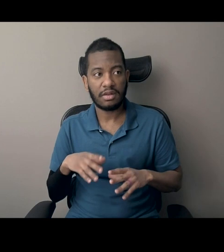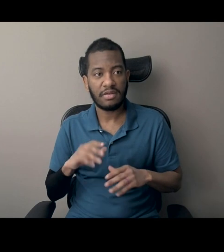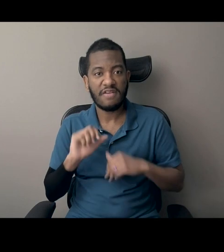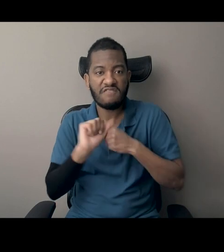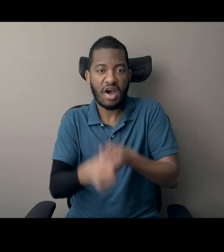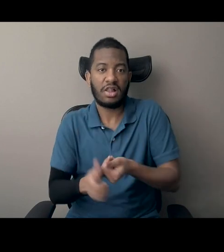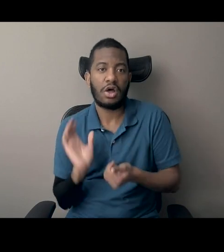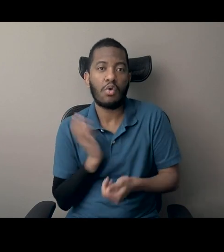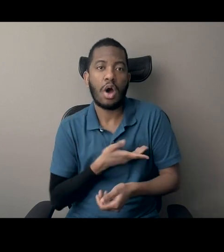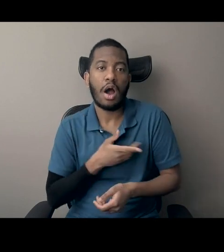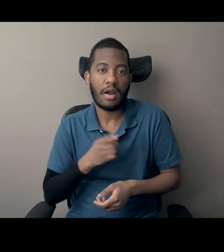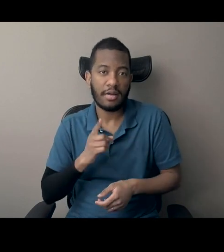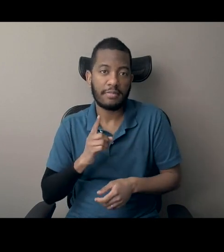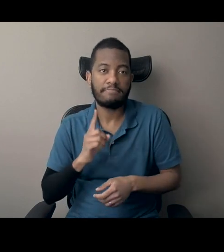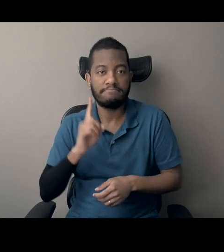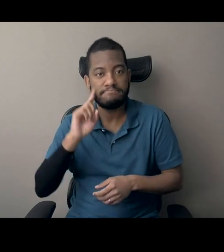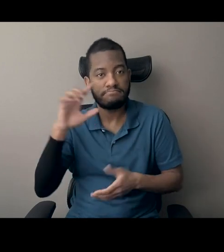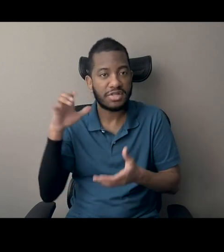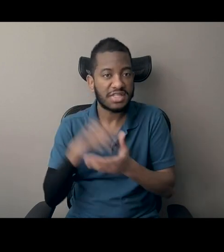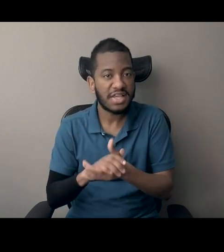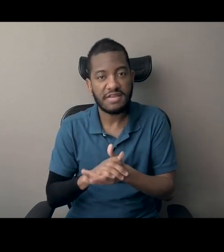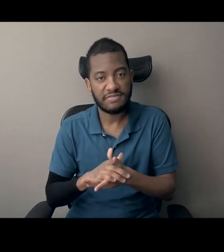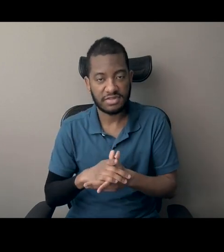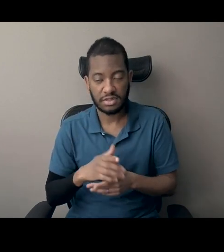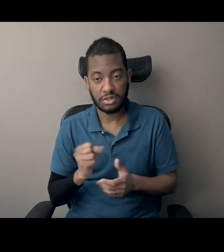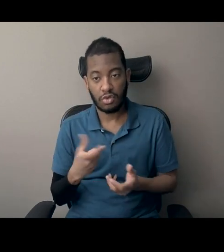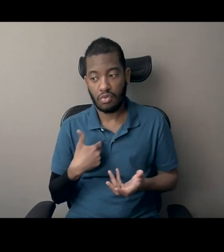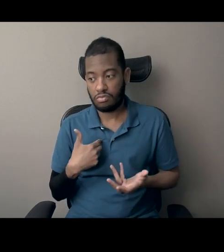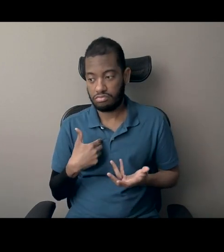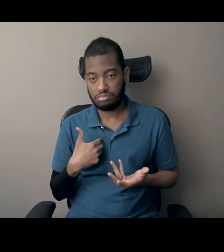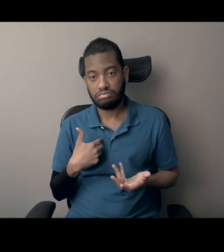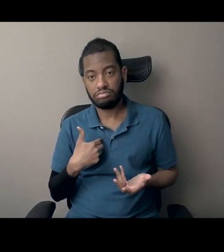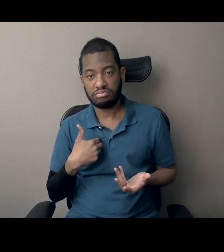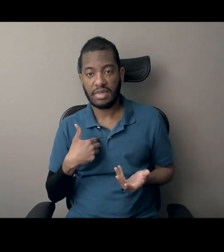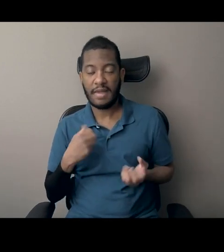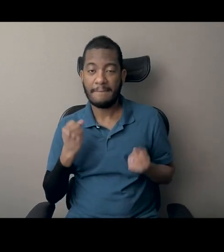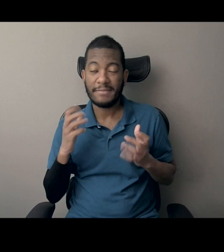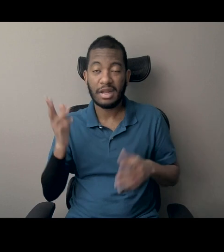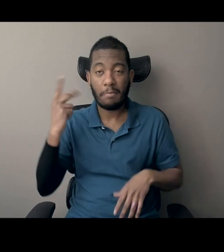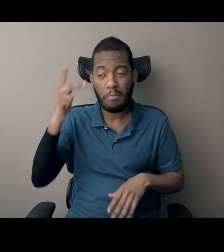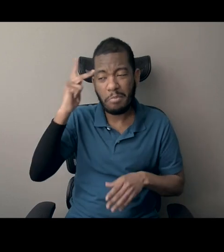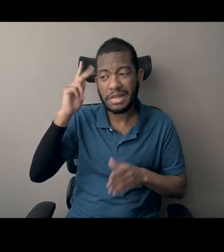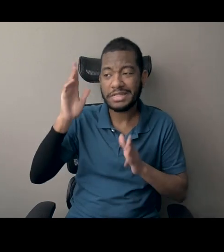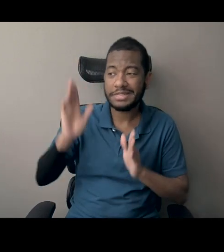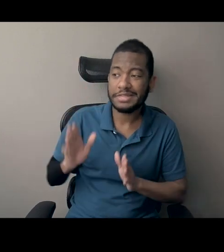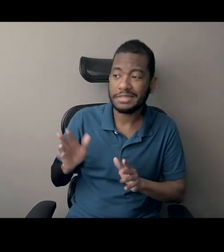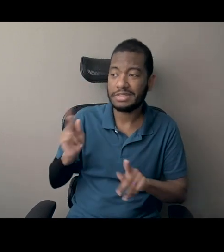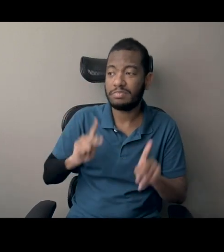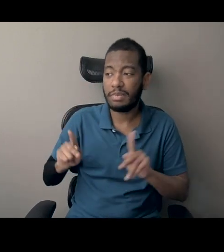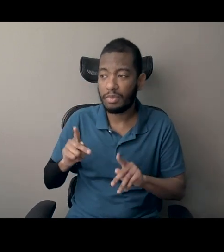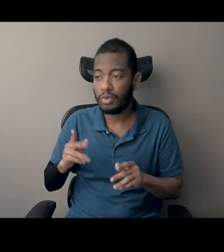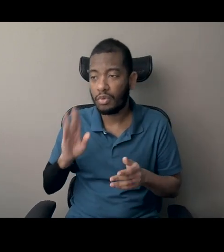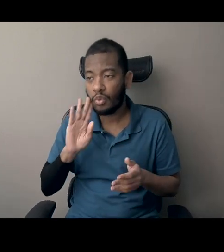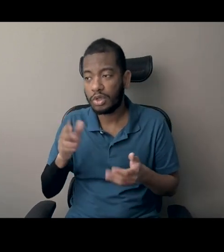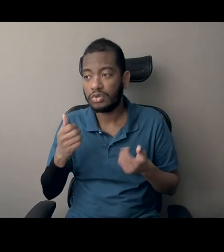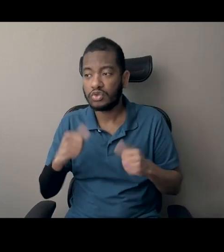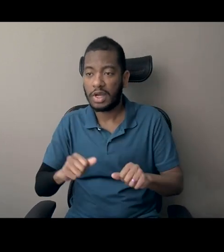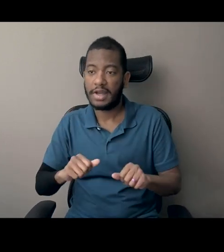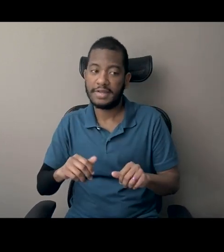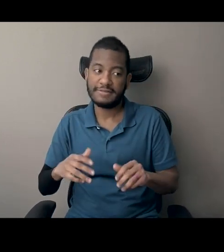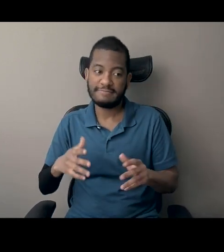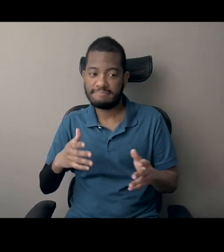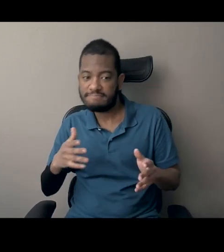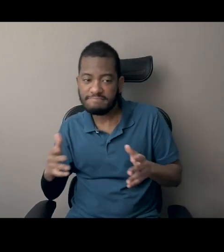that they're not alienated by, you know, I think a lot of politicians or people right now really want to pit us against each other.